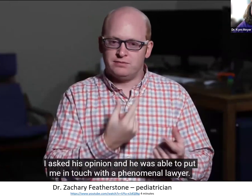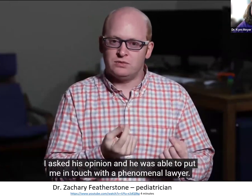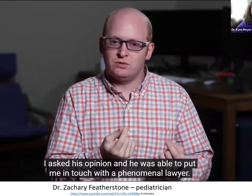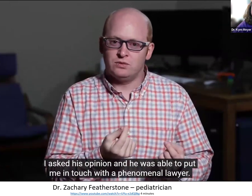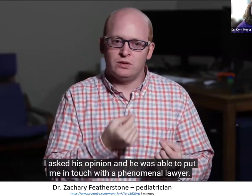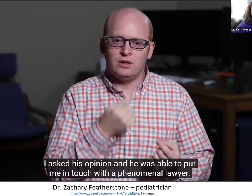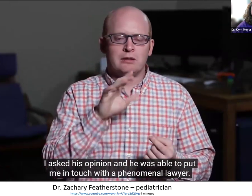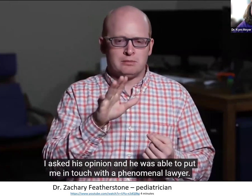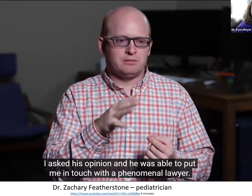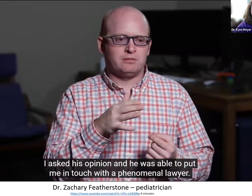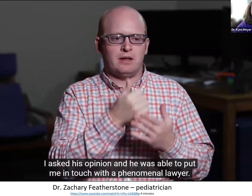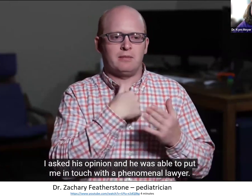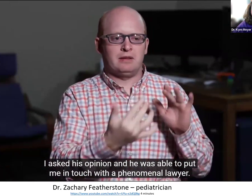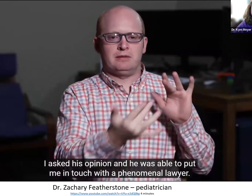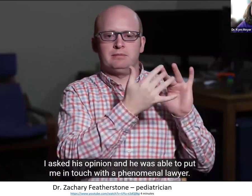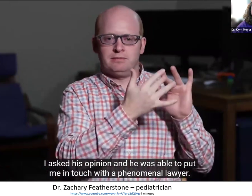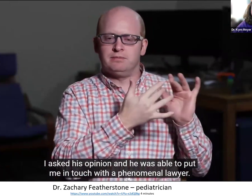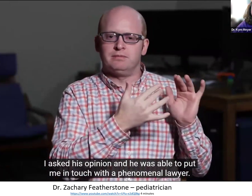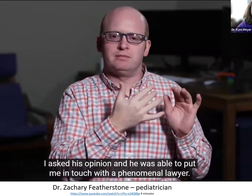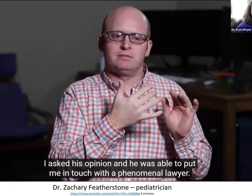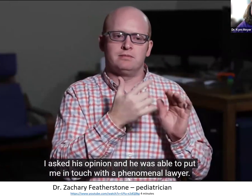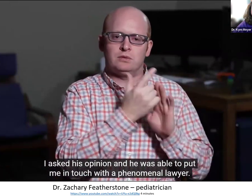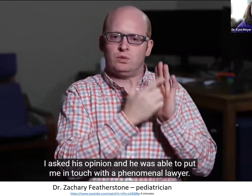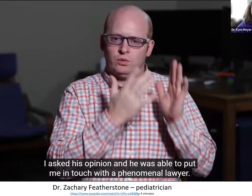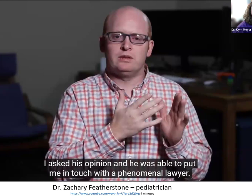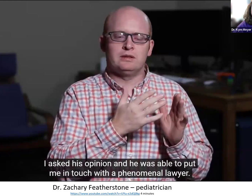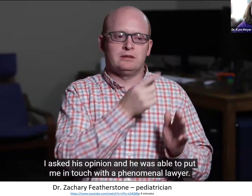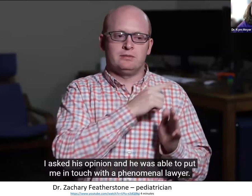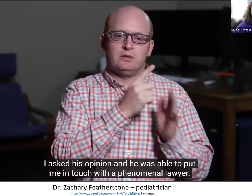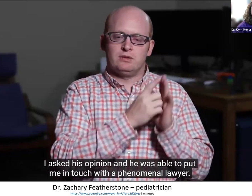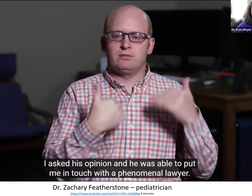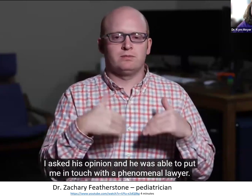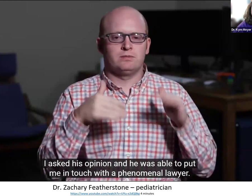I asked his opinion, and he was able to put me in touch with a phenomenal lawyer.